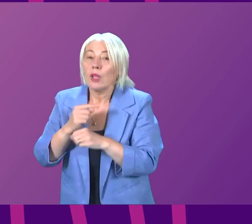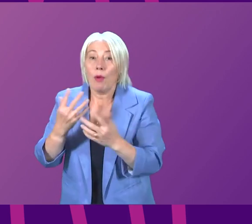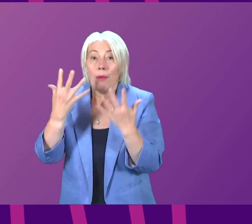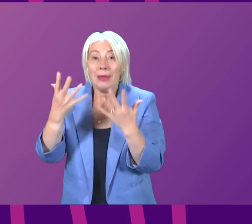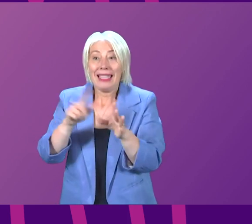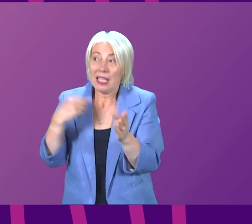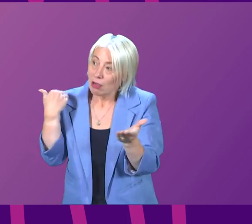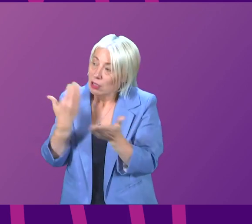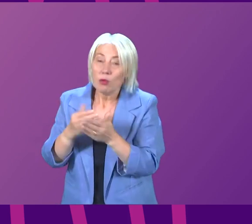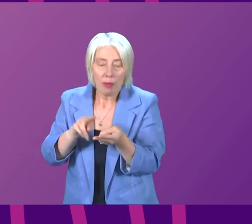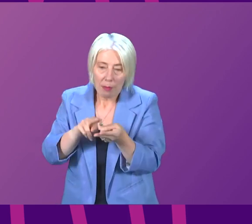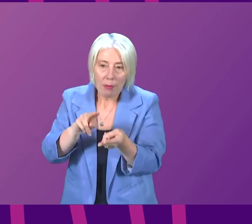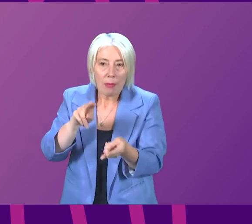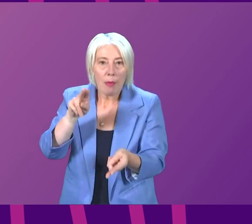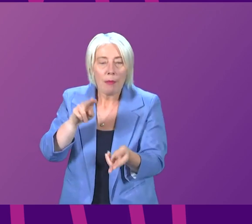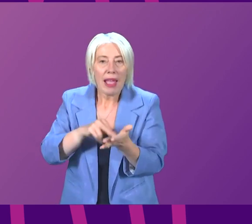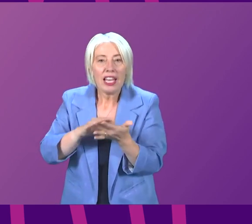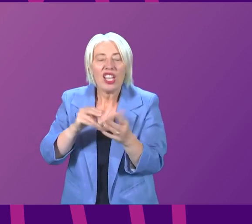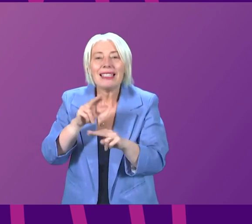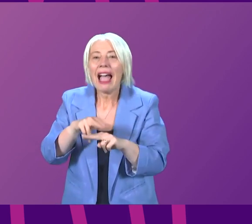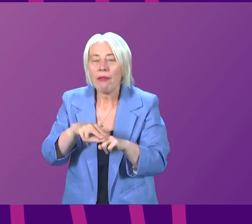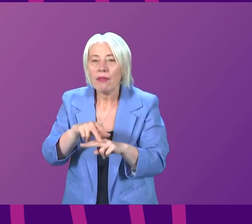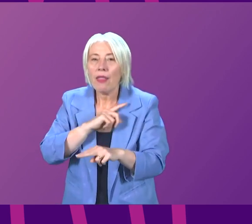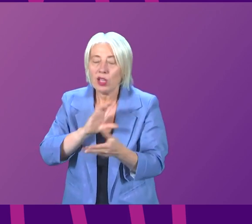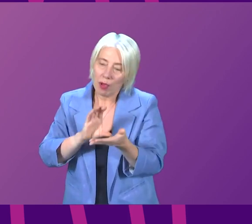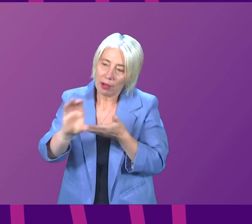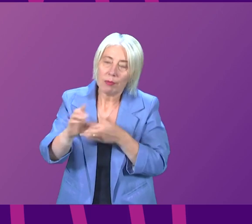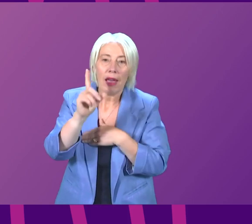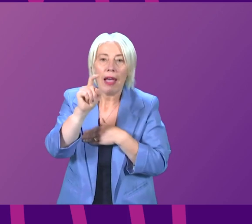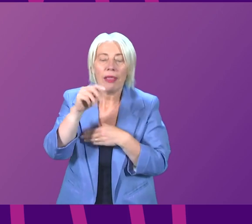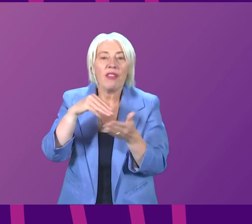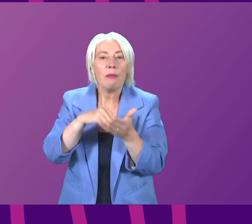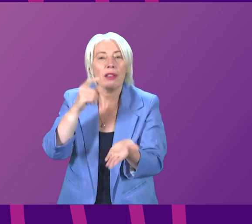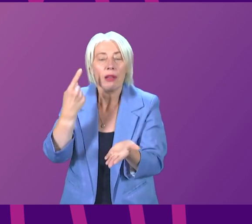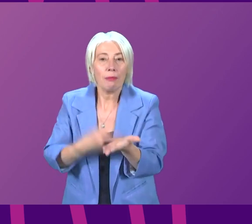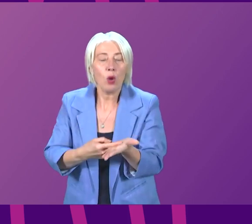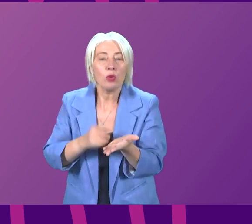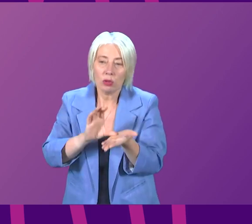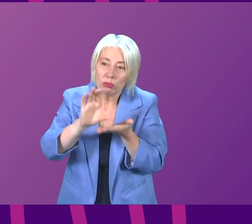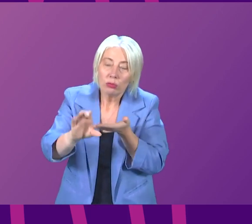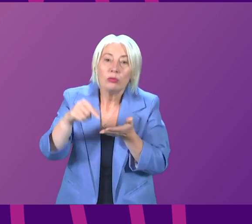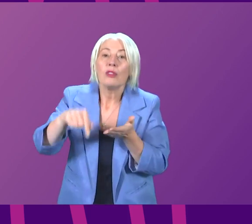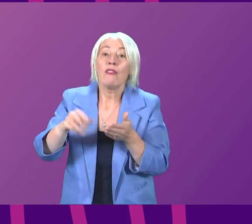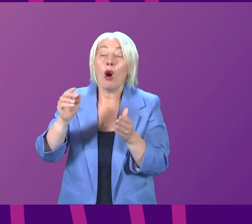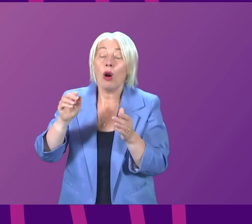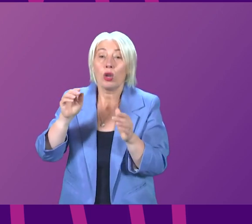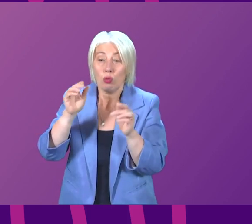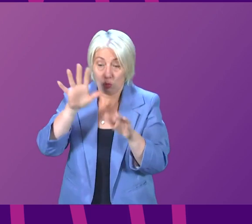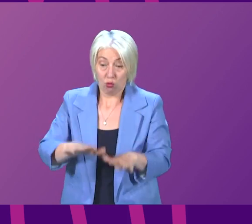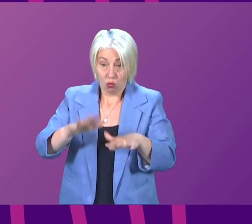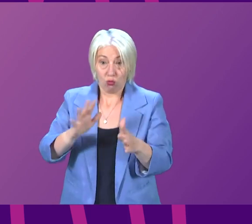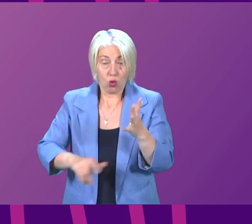NHS staffing and that's why we're investing £11 million over this parliament for both domestic and international recruitment